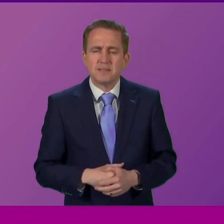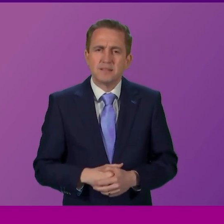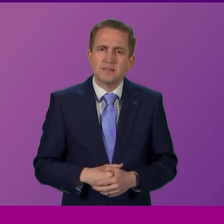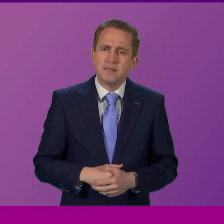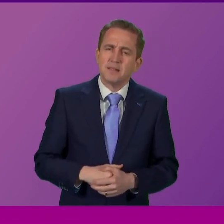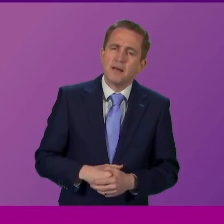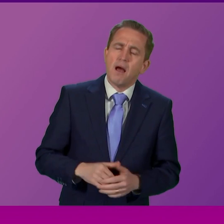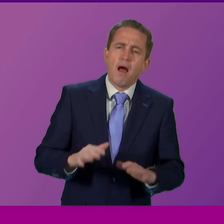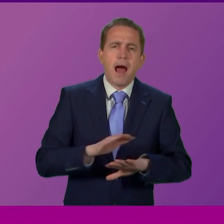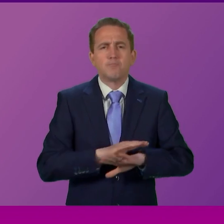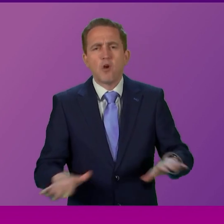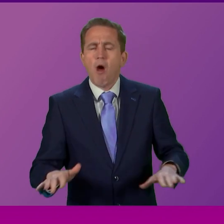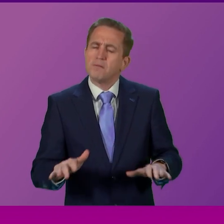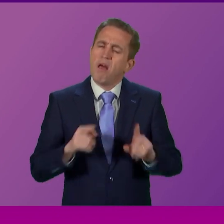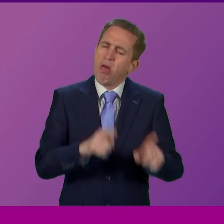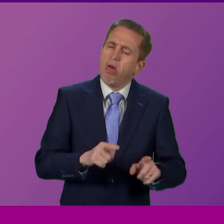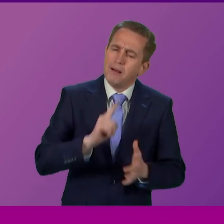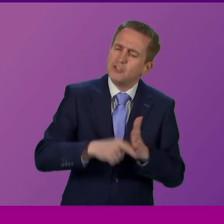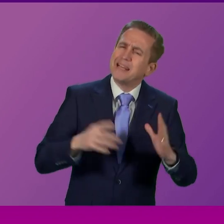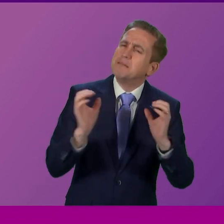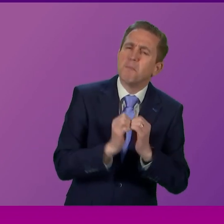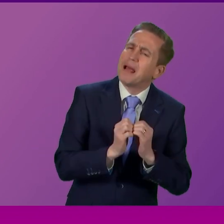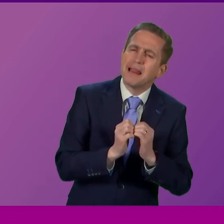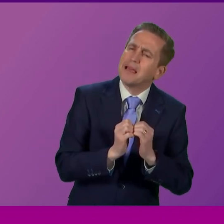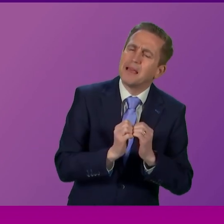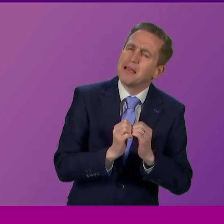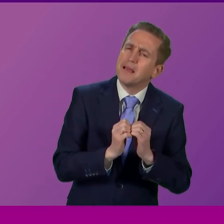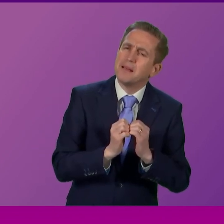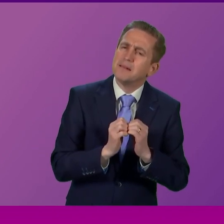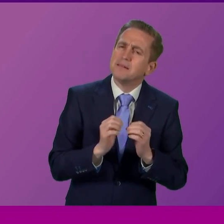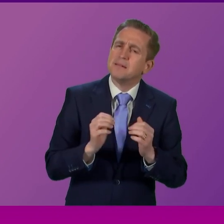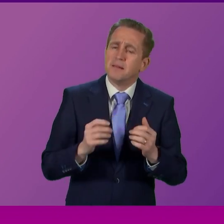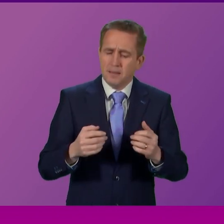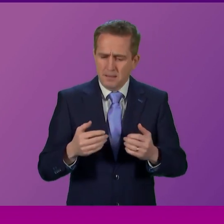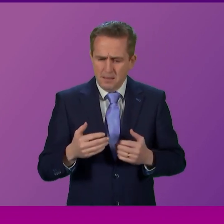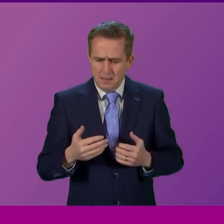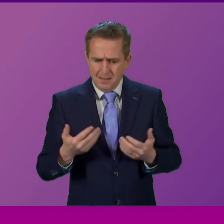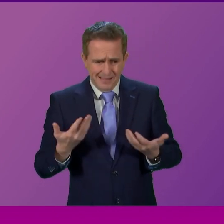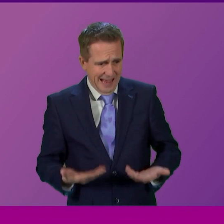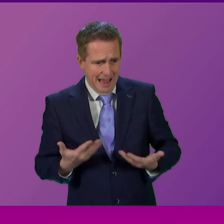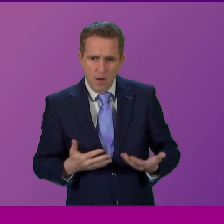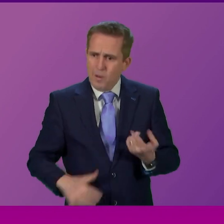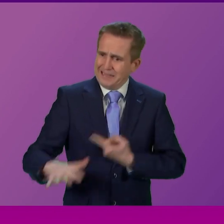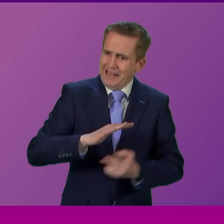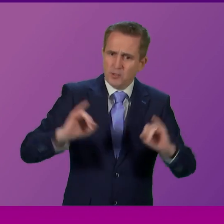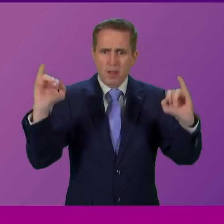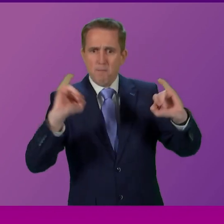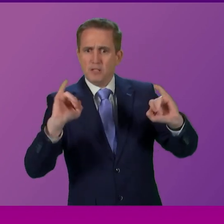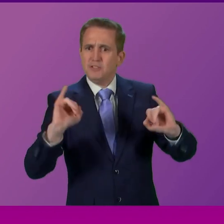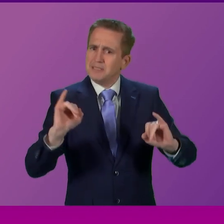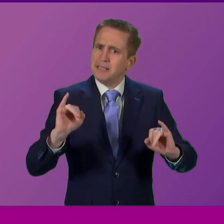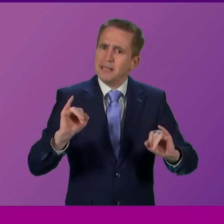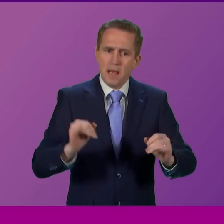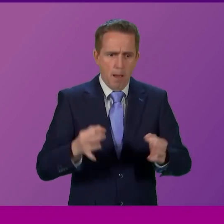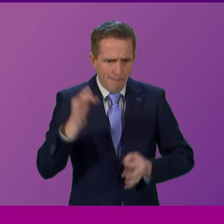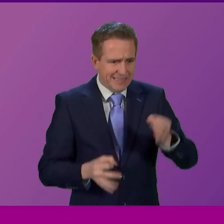going to personally insult Jackie Bailey because at a time of national emergency the people rightly expect our